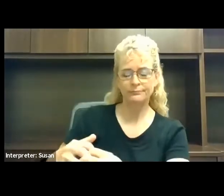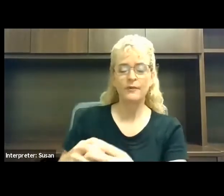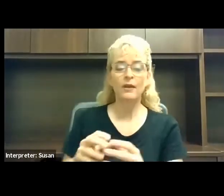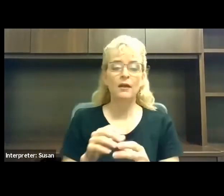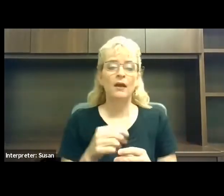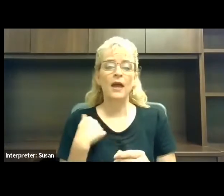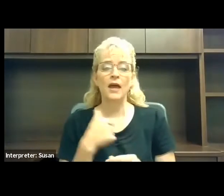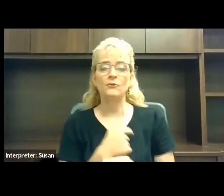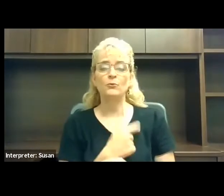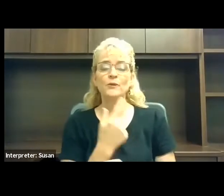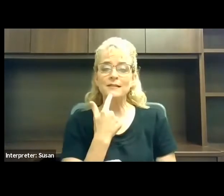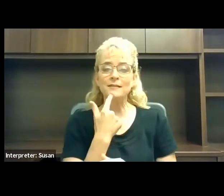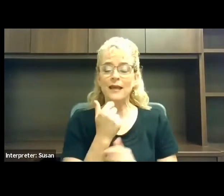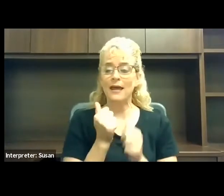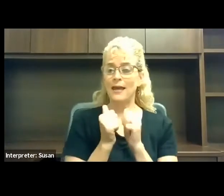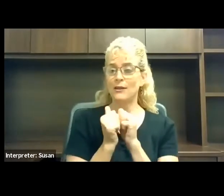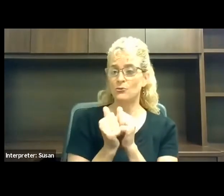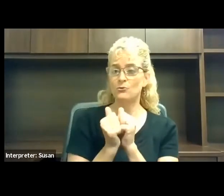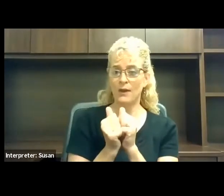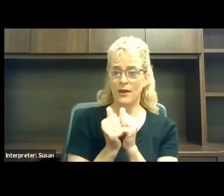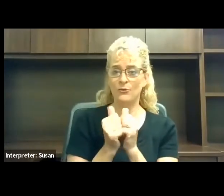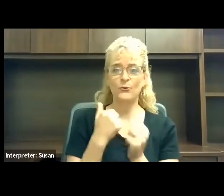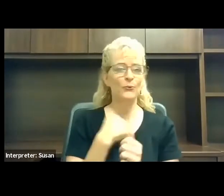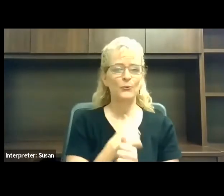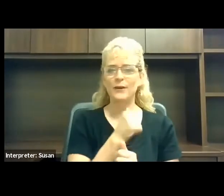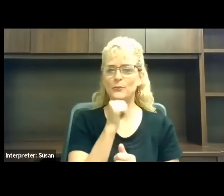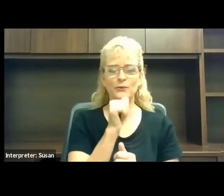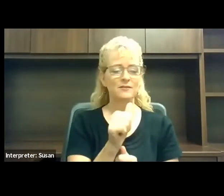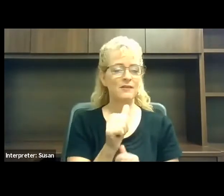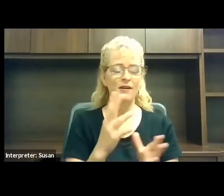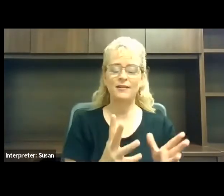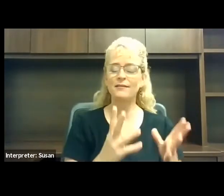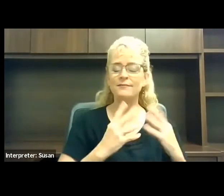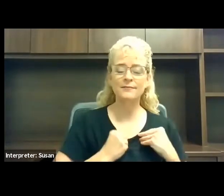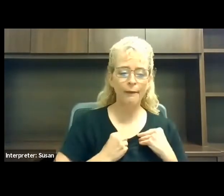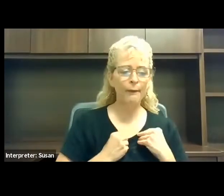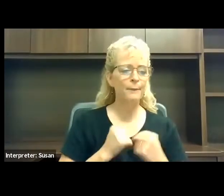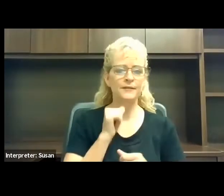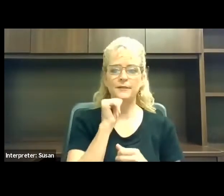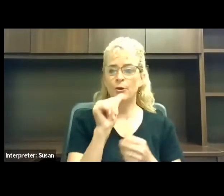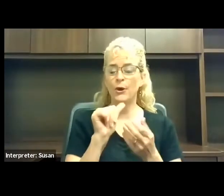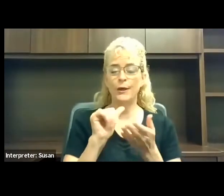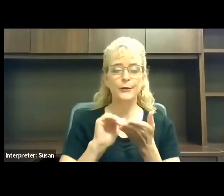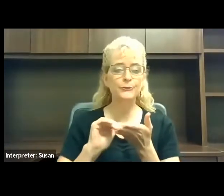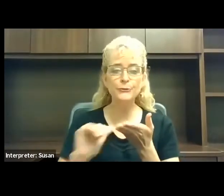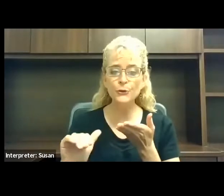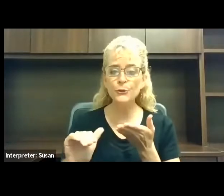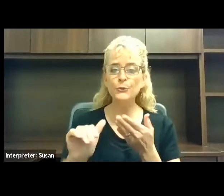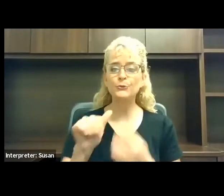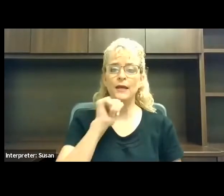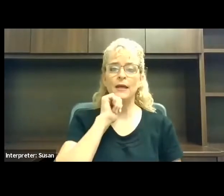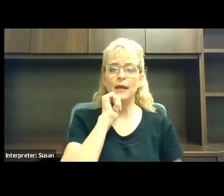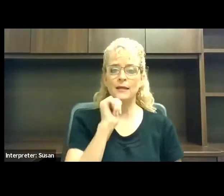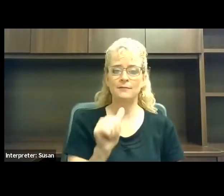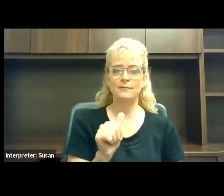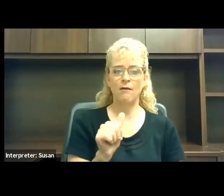that we will not accept and will not excuse. And we will not tolerate